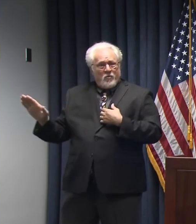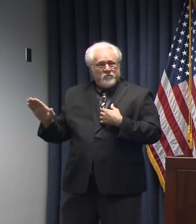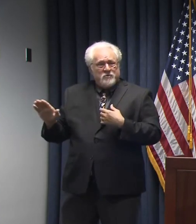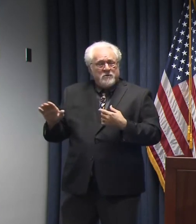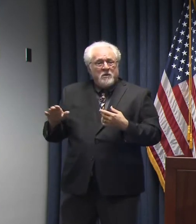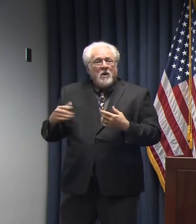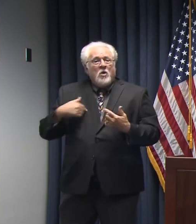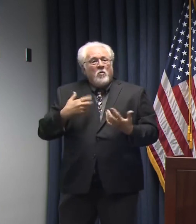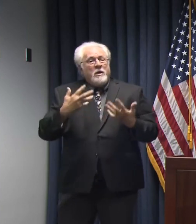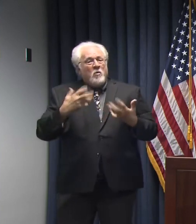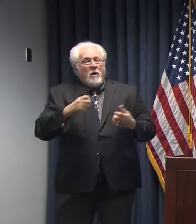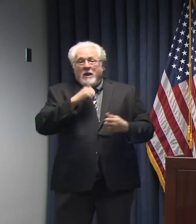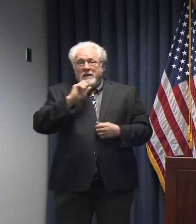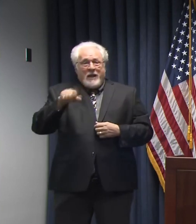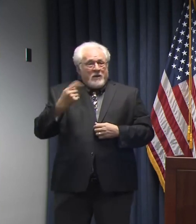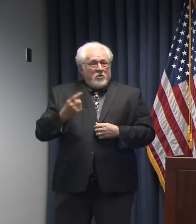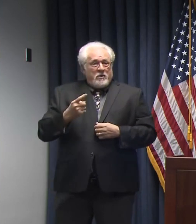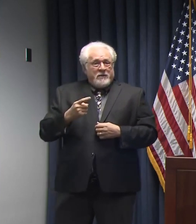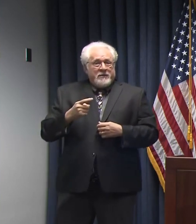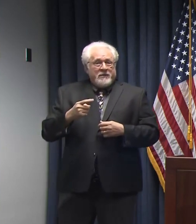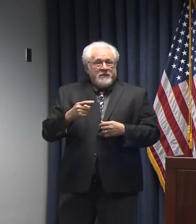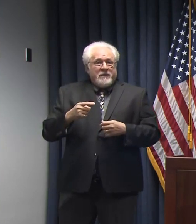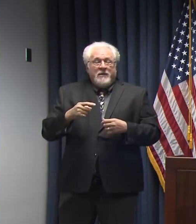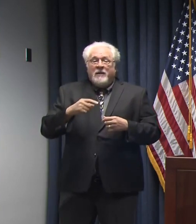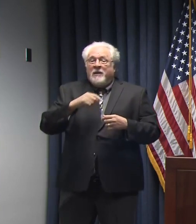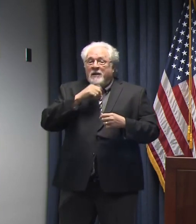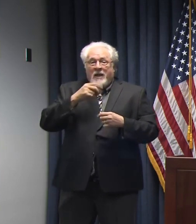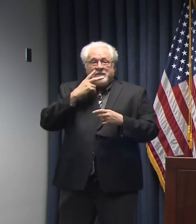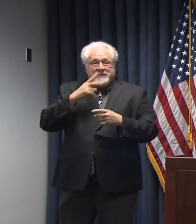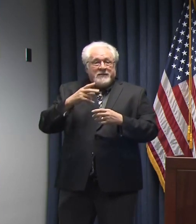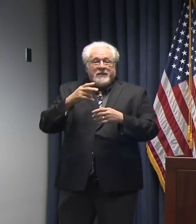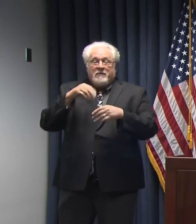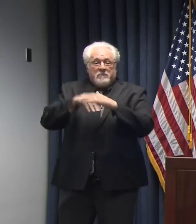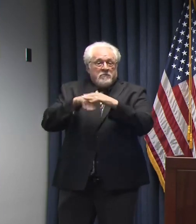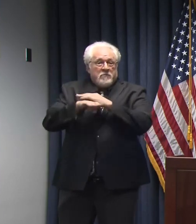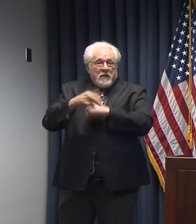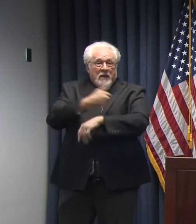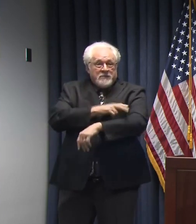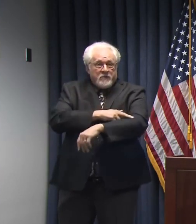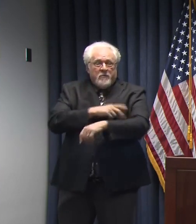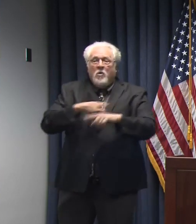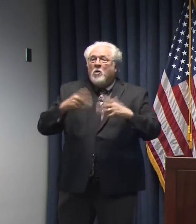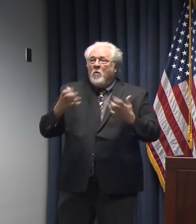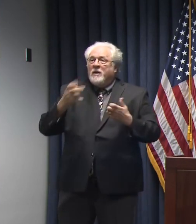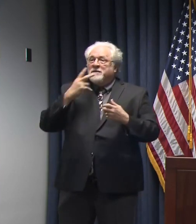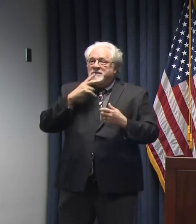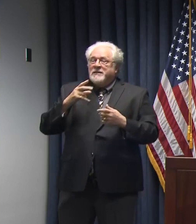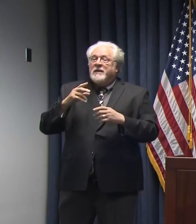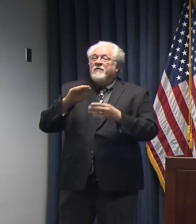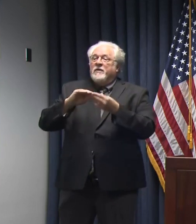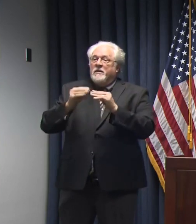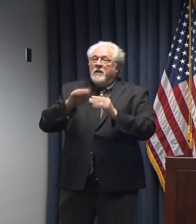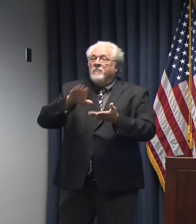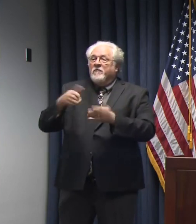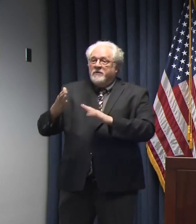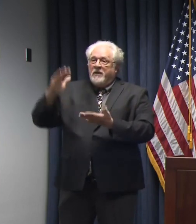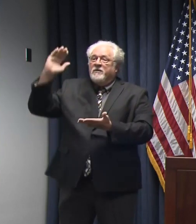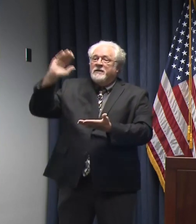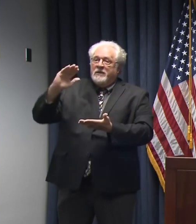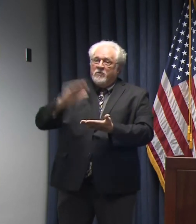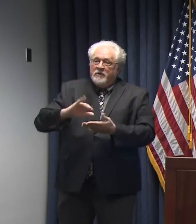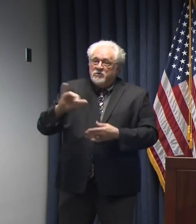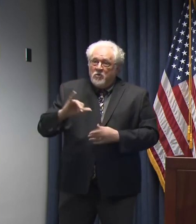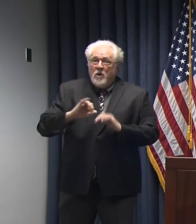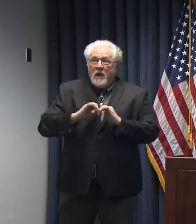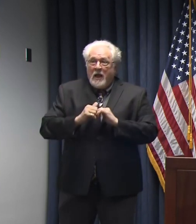want not only to not see as many hospital admissions, we want to see the rate of death decrease as well in the state. The